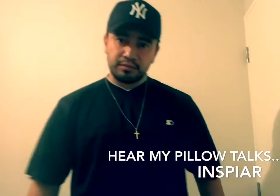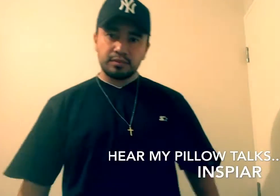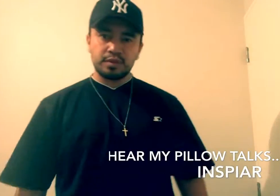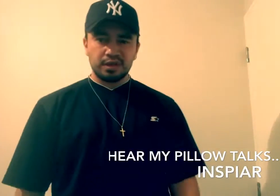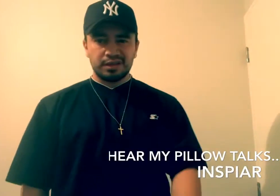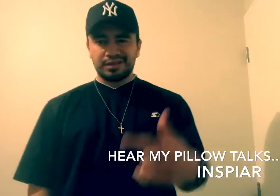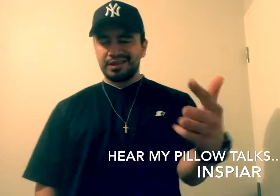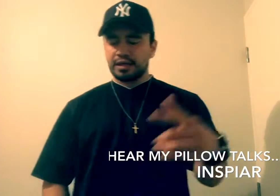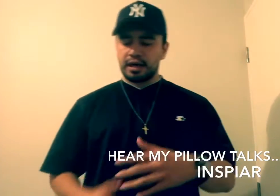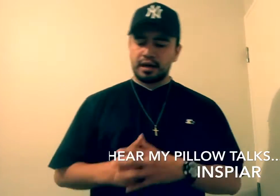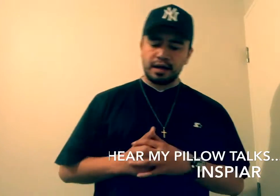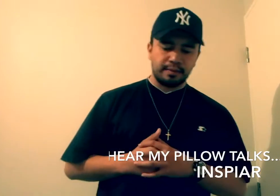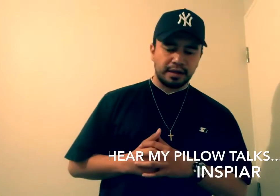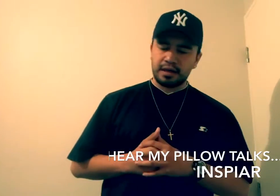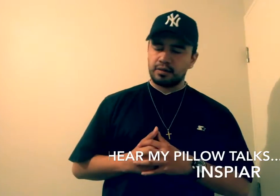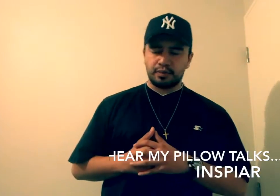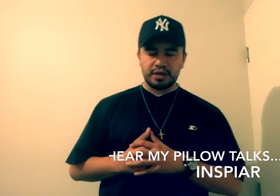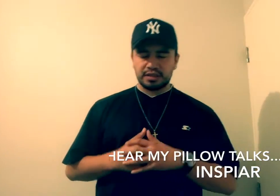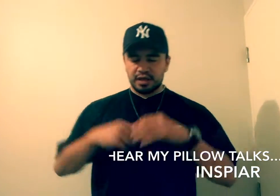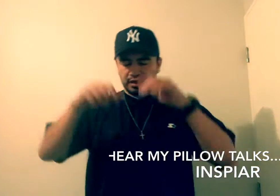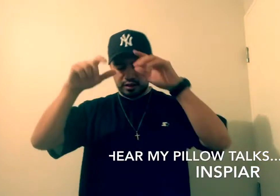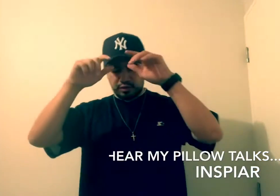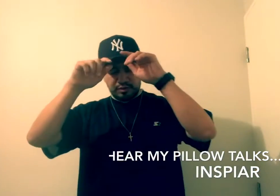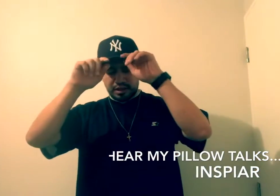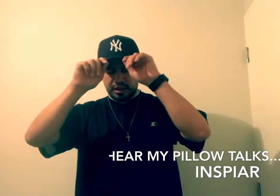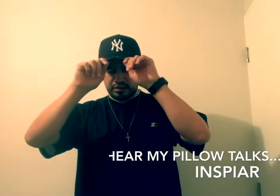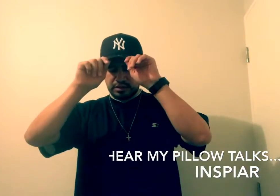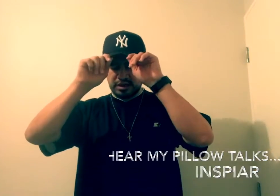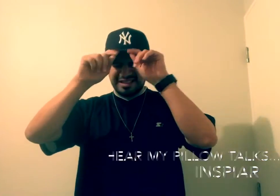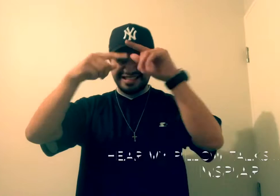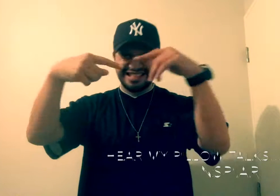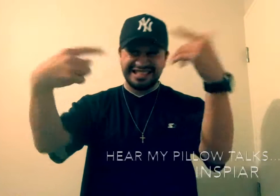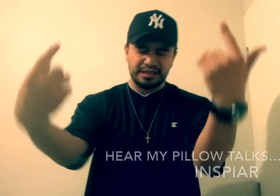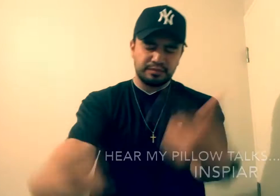Dear God, hear my ghetto prayers locked in with my ghetto tears as I sleep